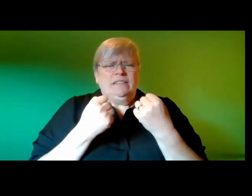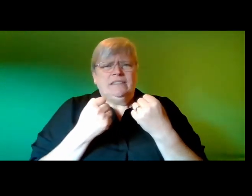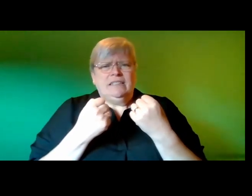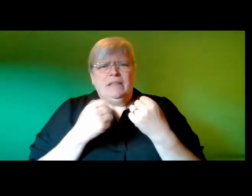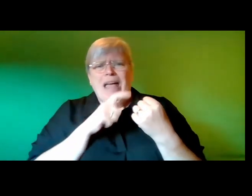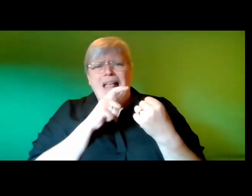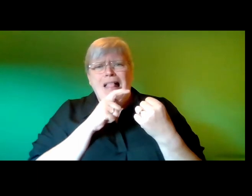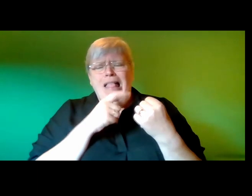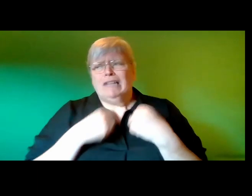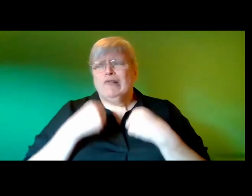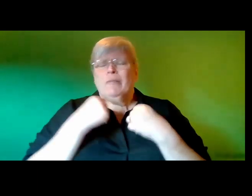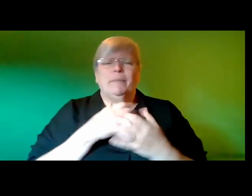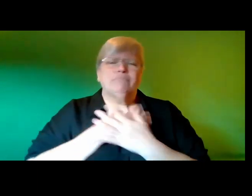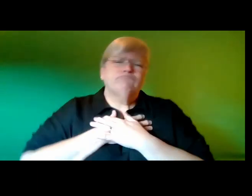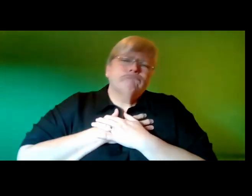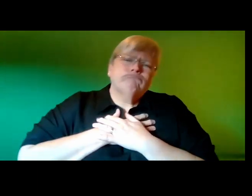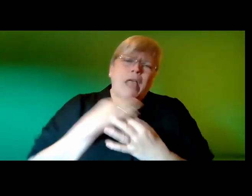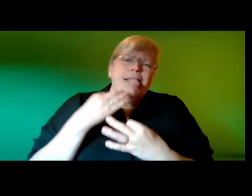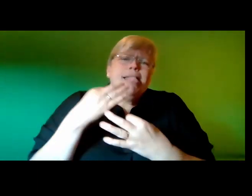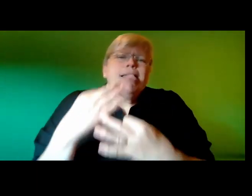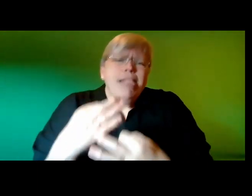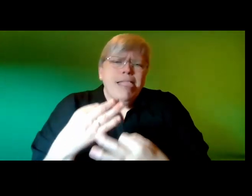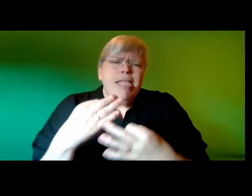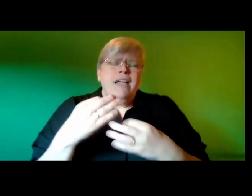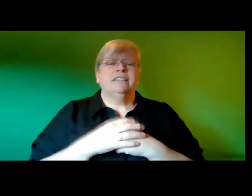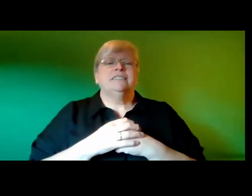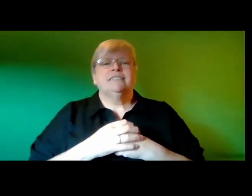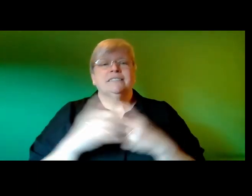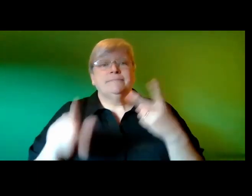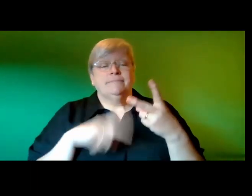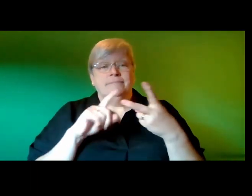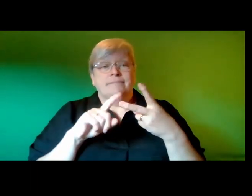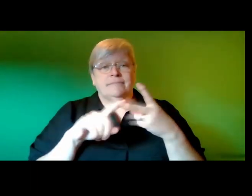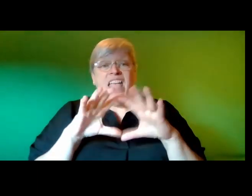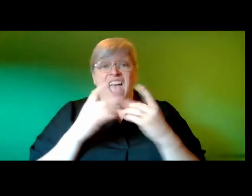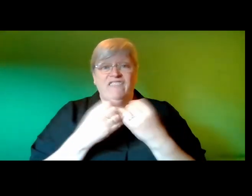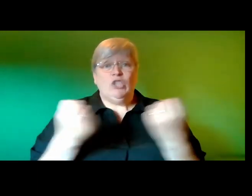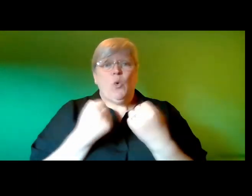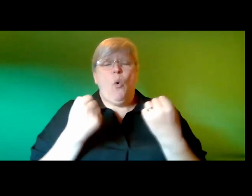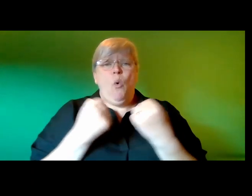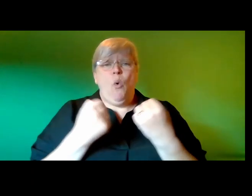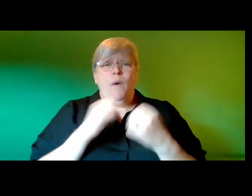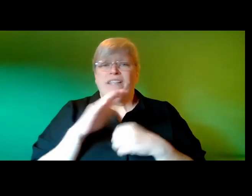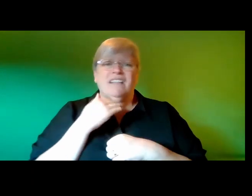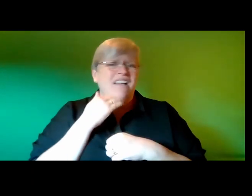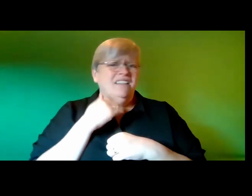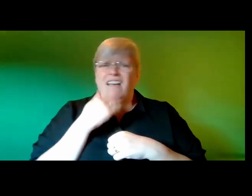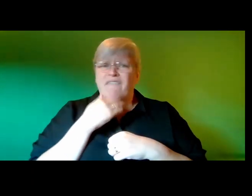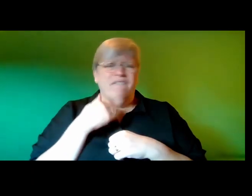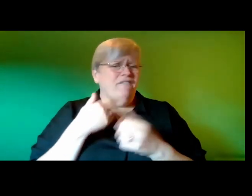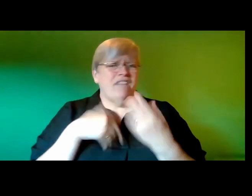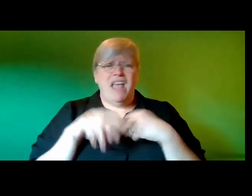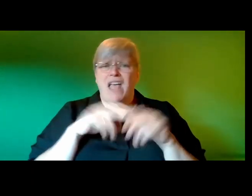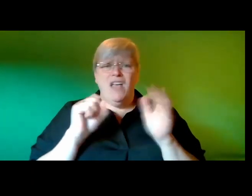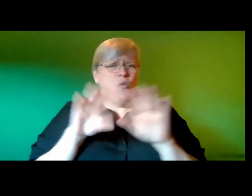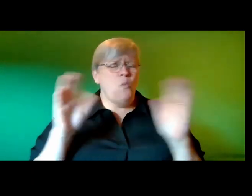how i yearn for thee that's the second one everything is cold not enough socks in the world do